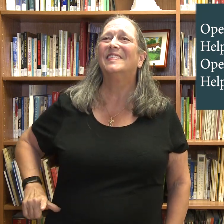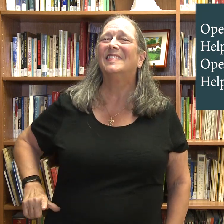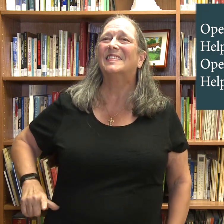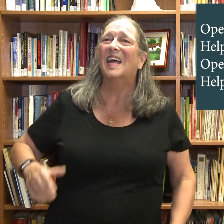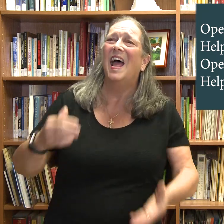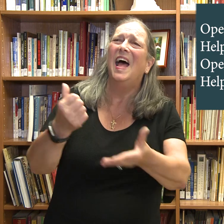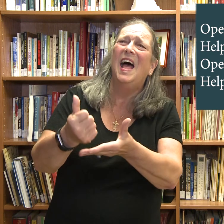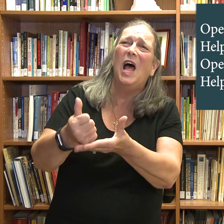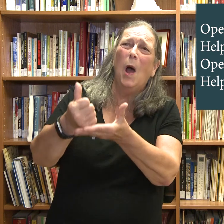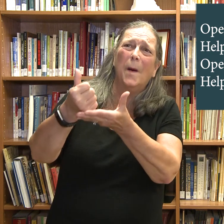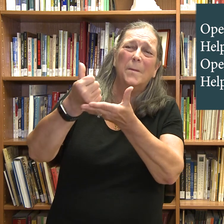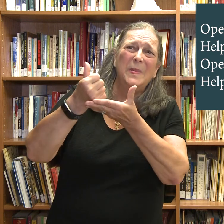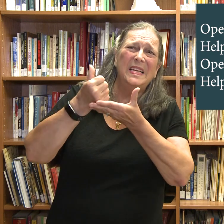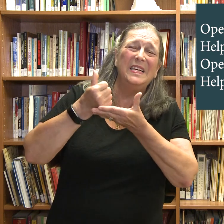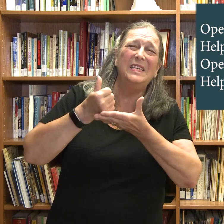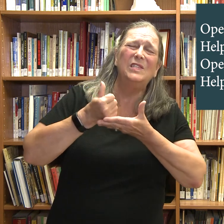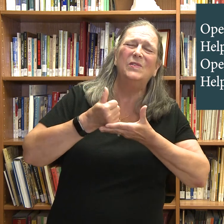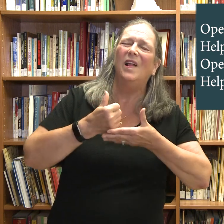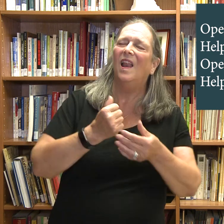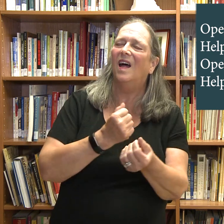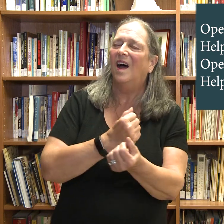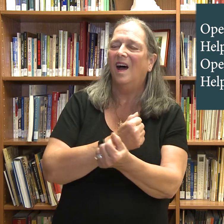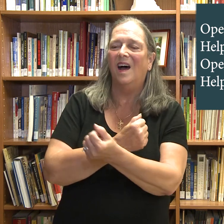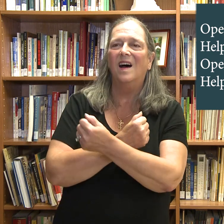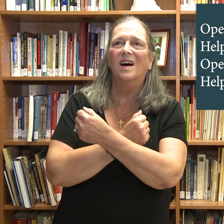Help me to love